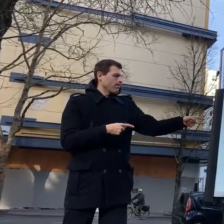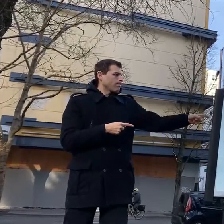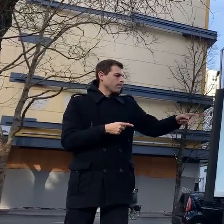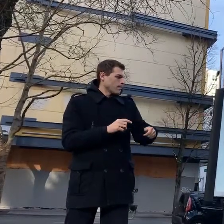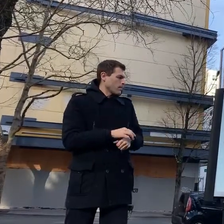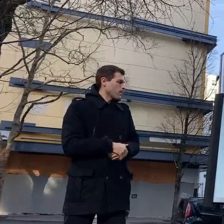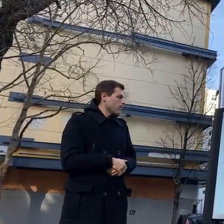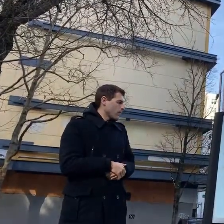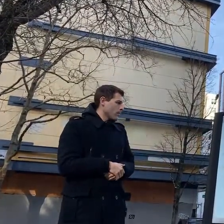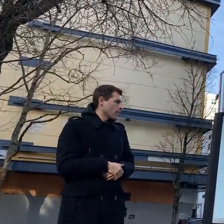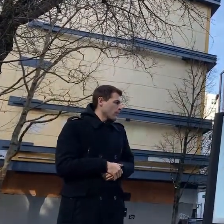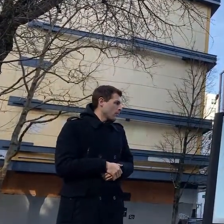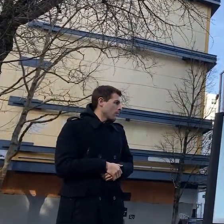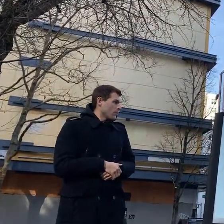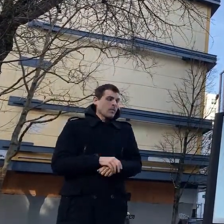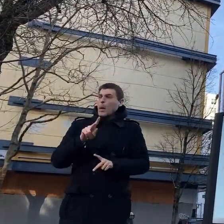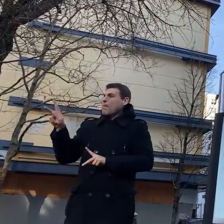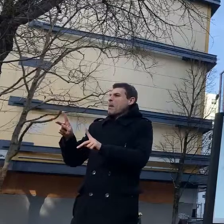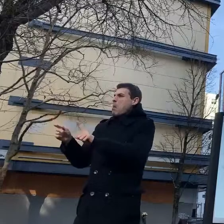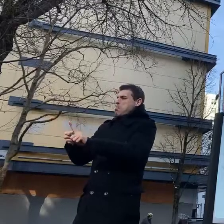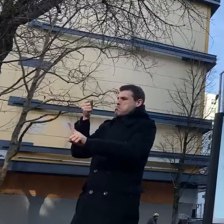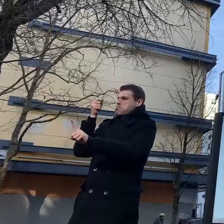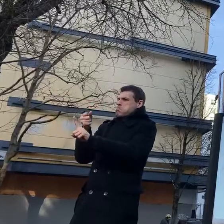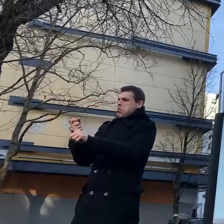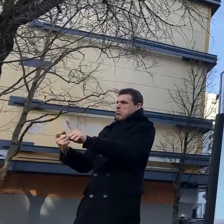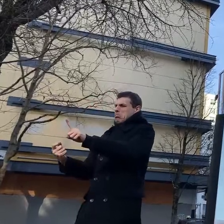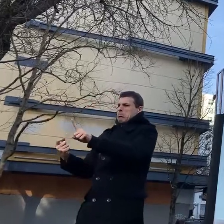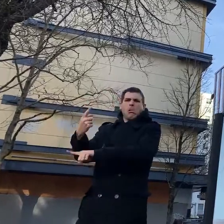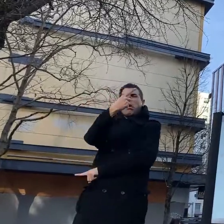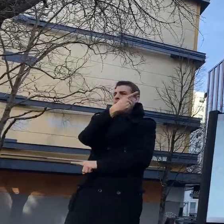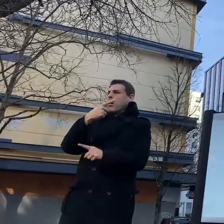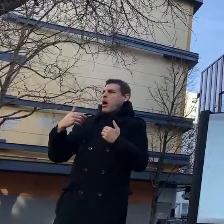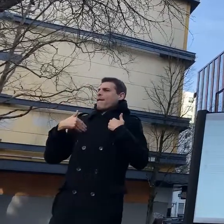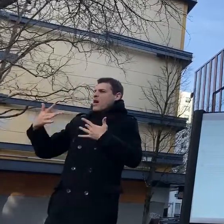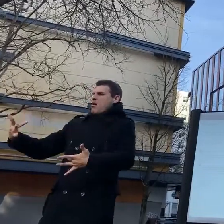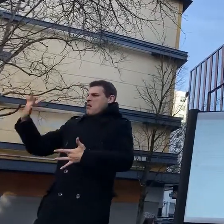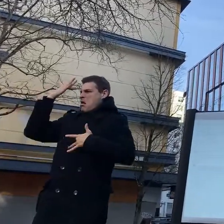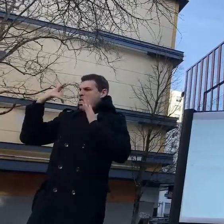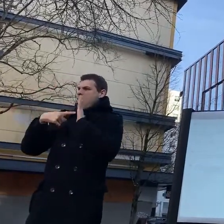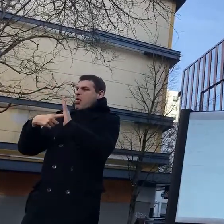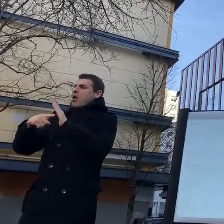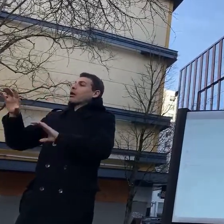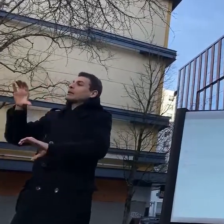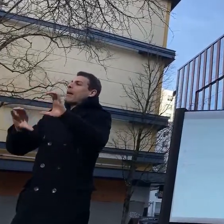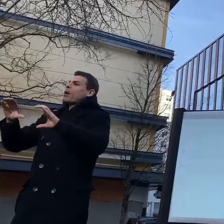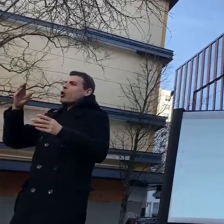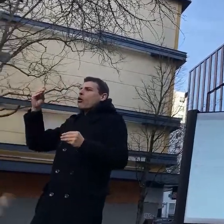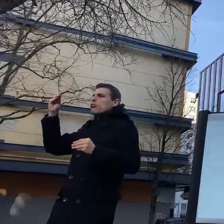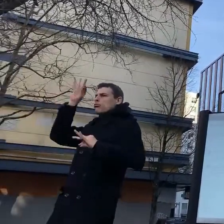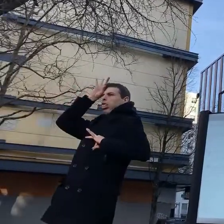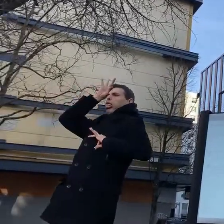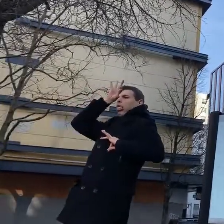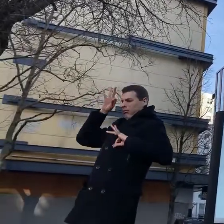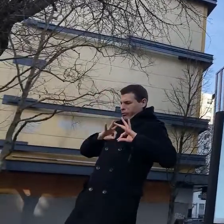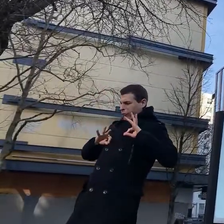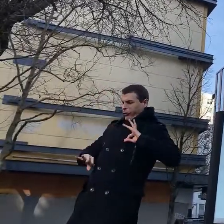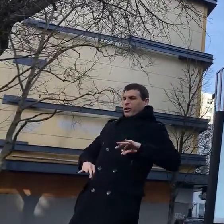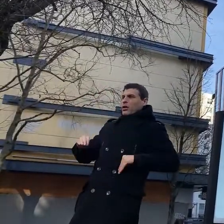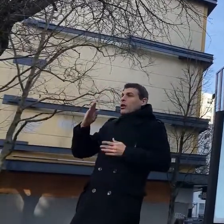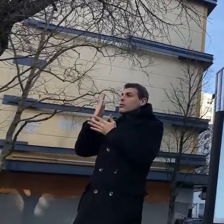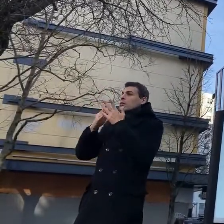seasoned and new protesters alike were suddenly vomiting having difficulty breathing experiencing chemical burns